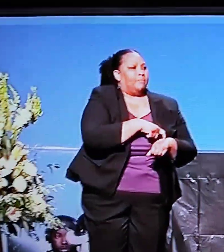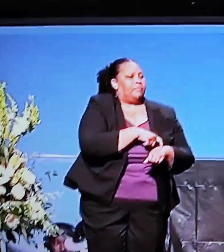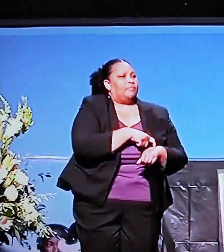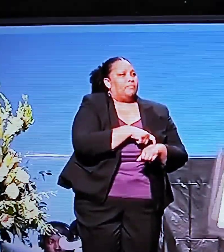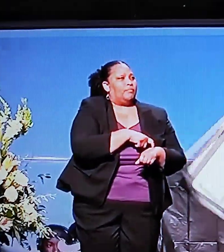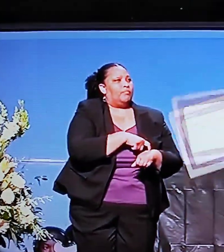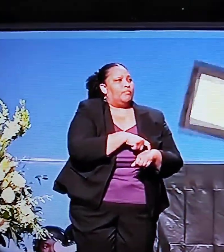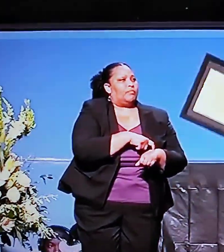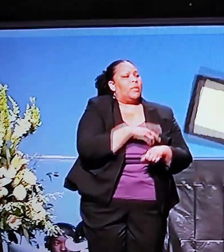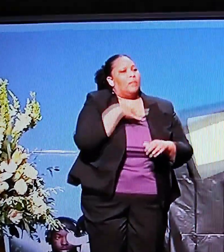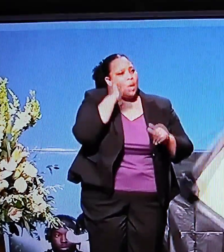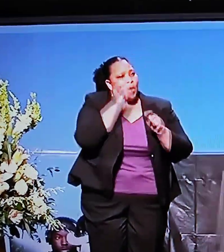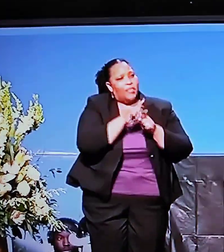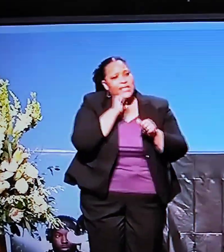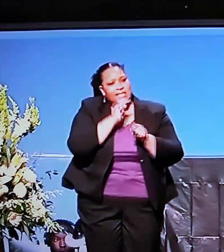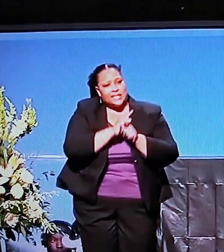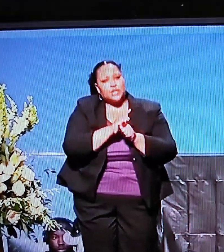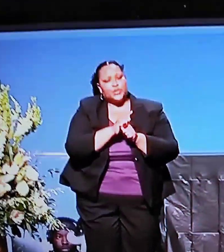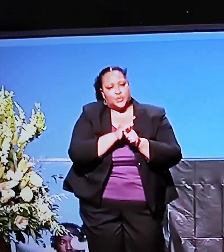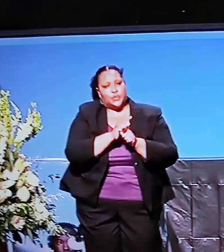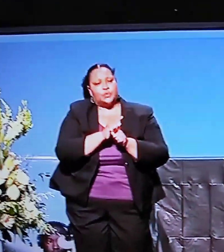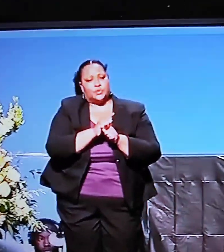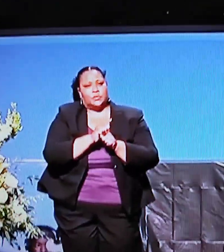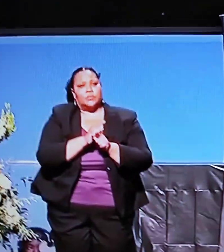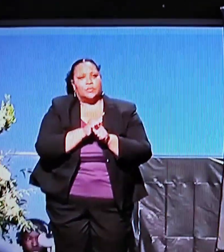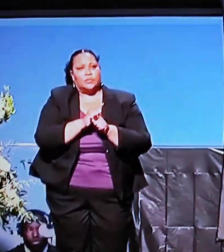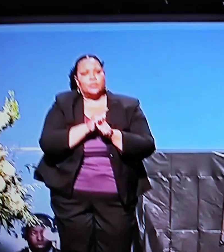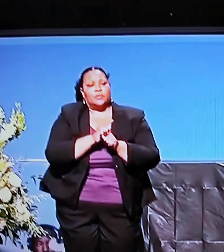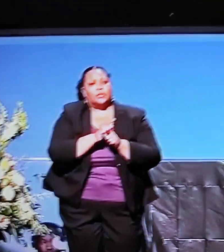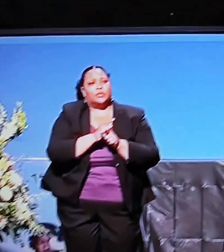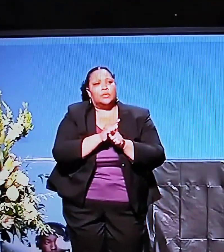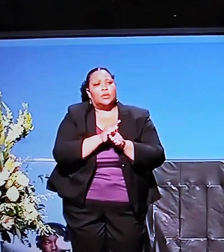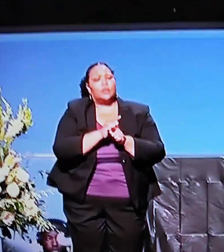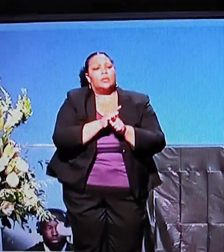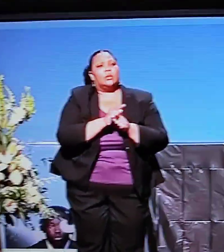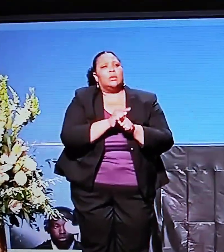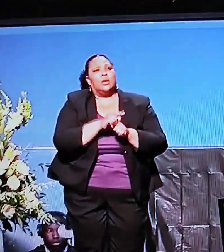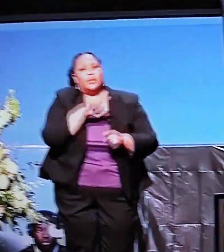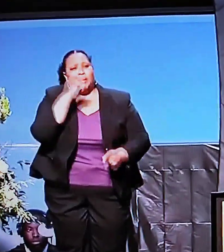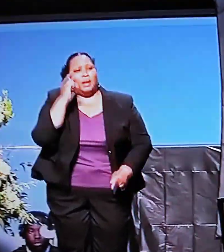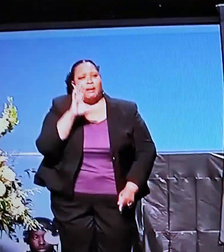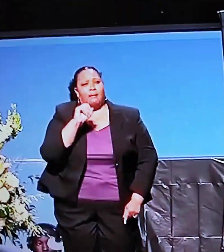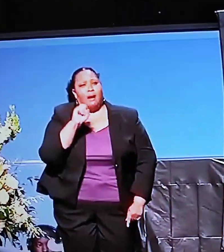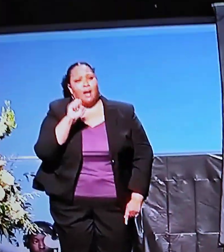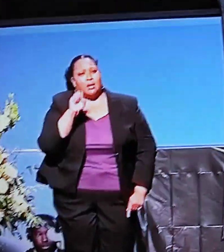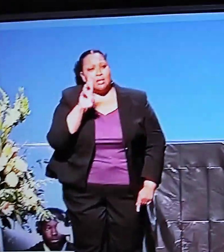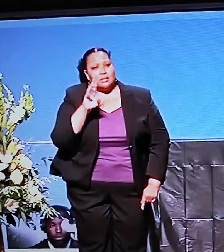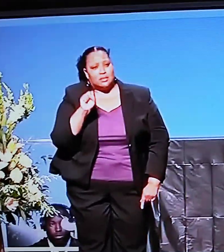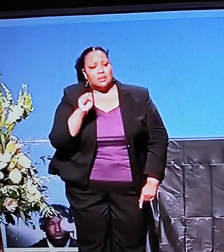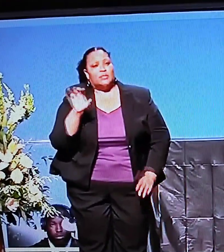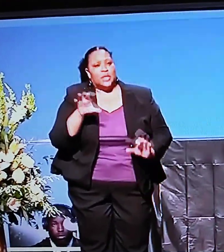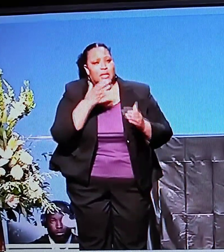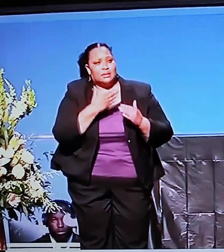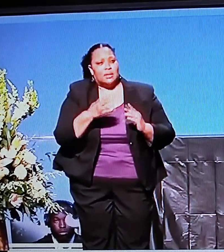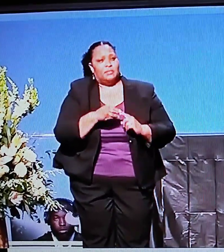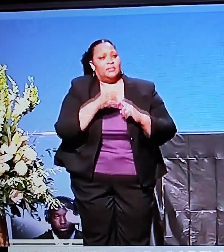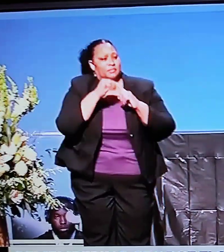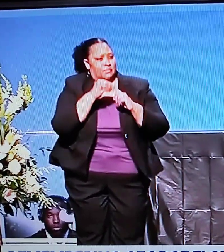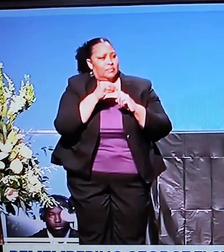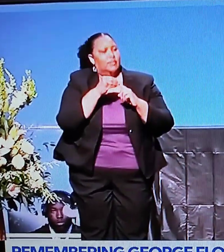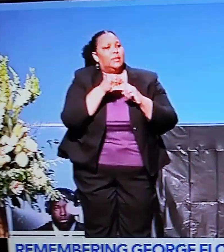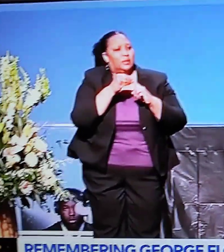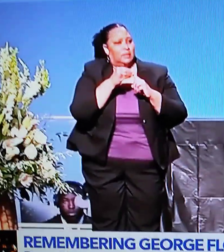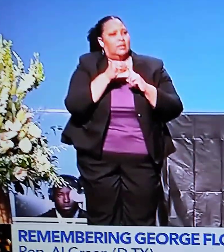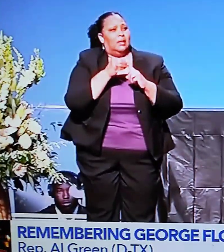So brothers and sisters, the Congress of Black Caucus has done something. It's historic.